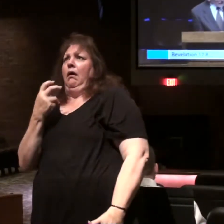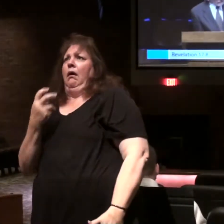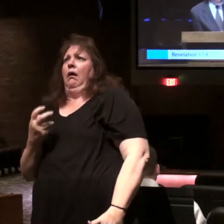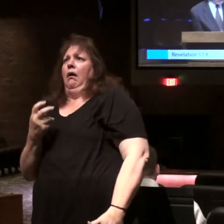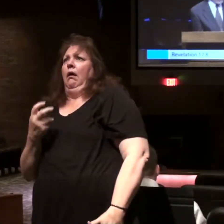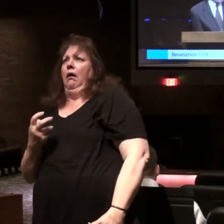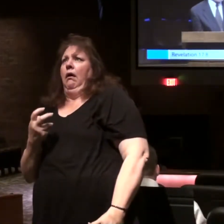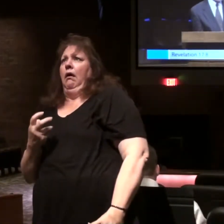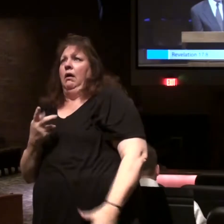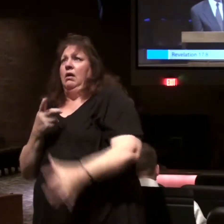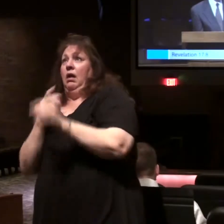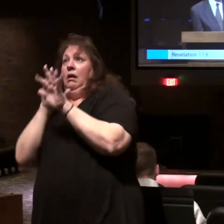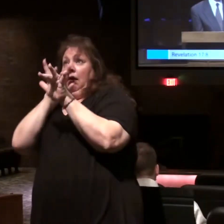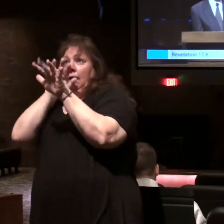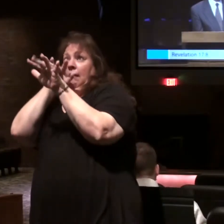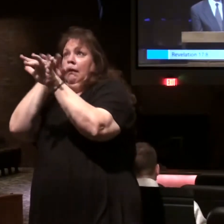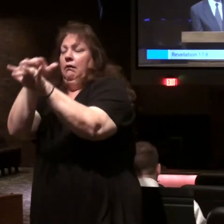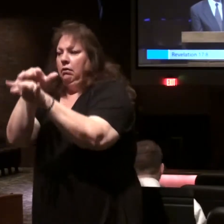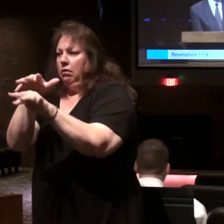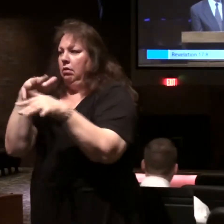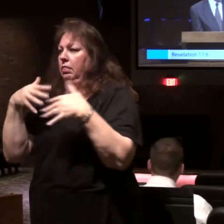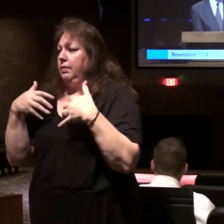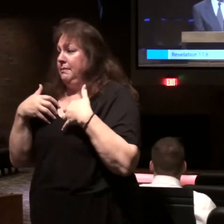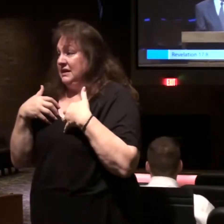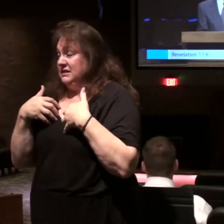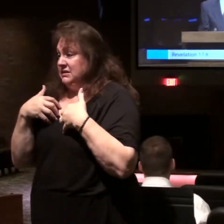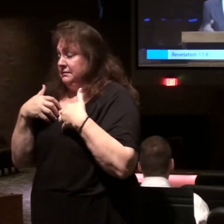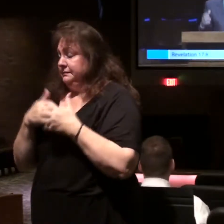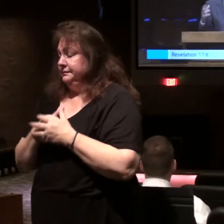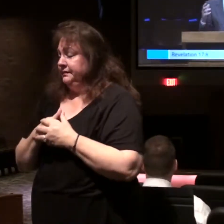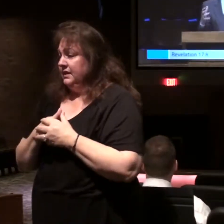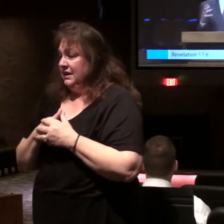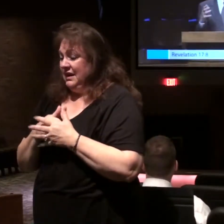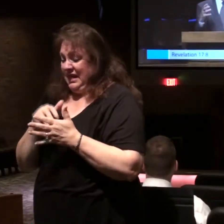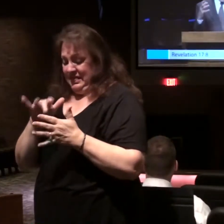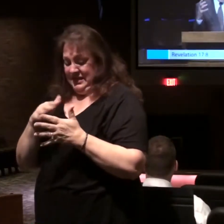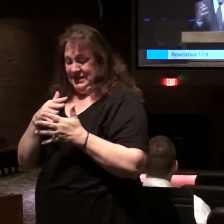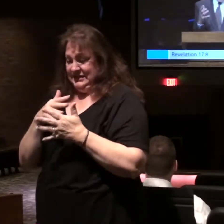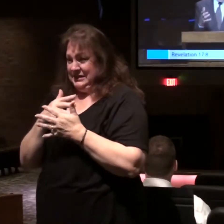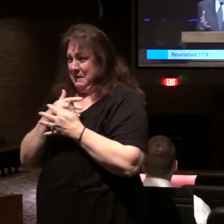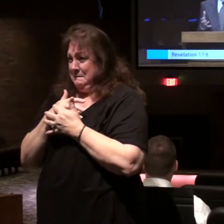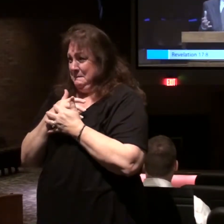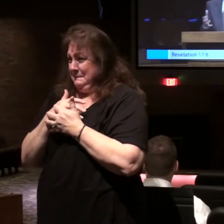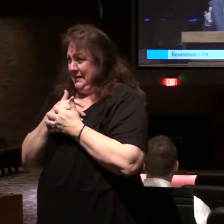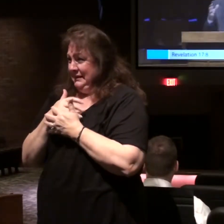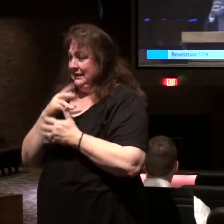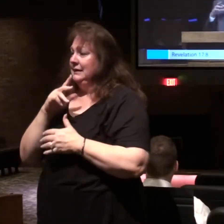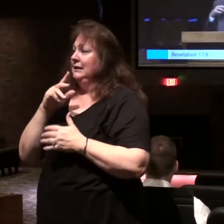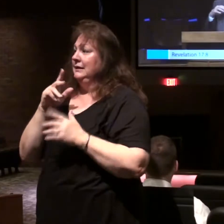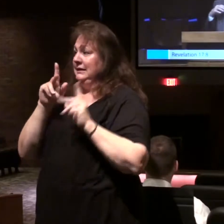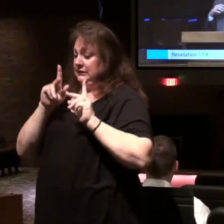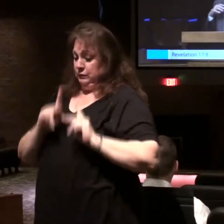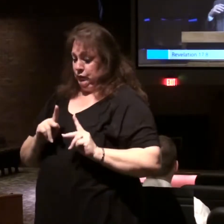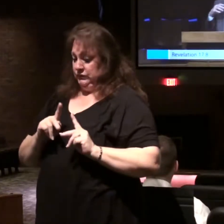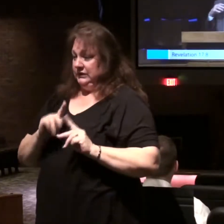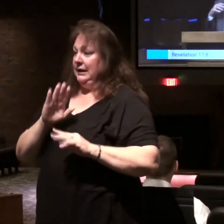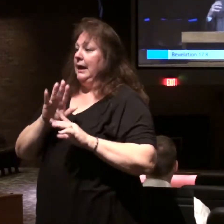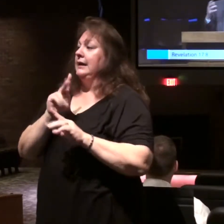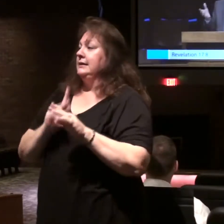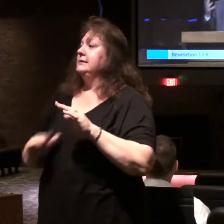and followed after the beast. And we know that this beast refers to a king and a kingdom.